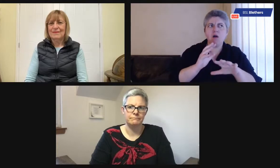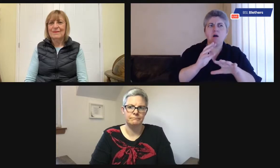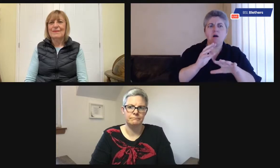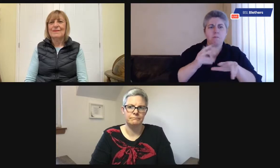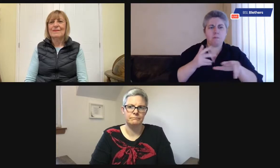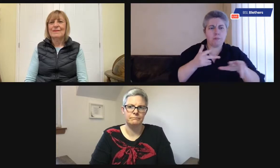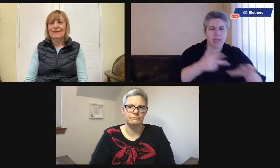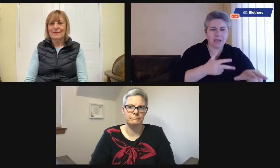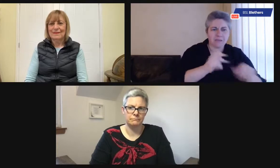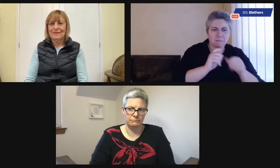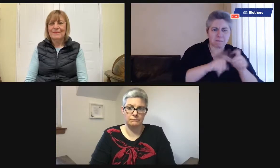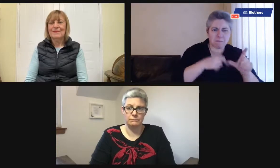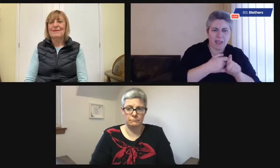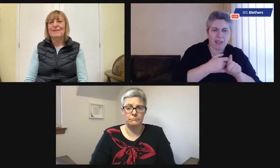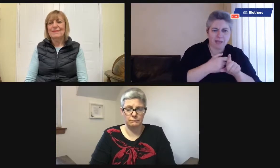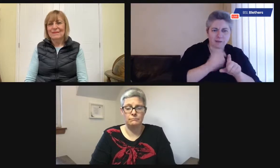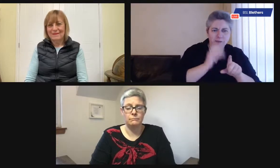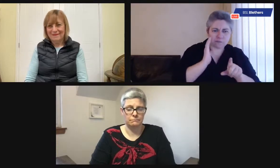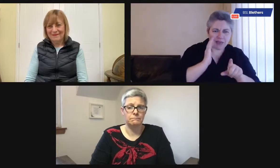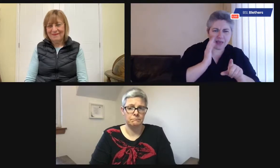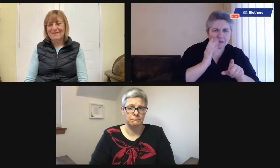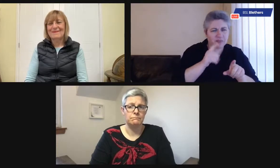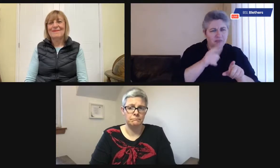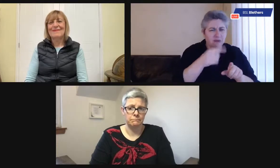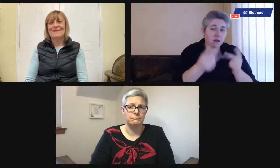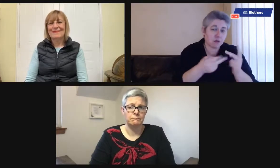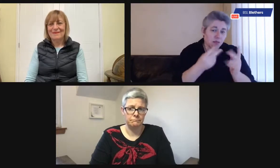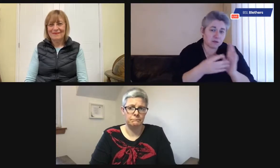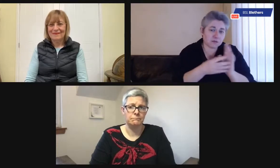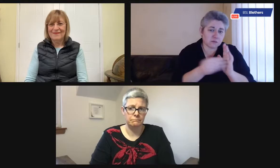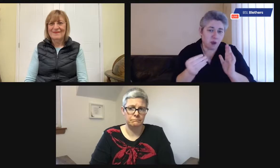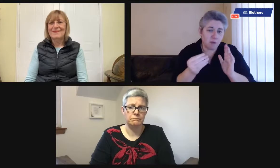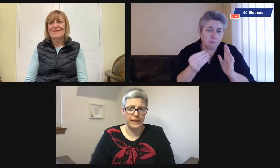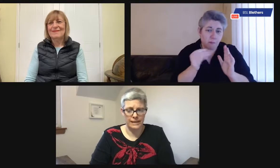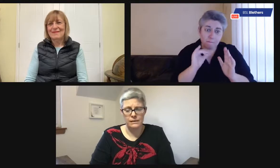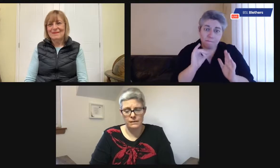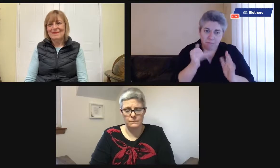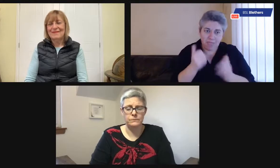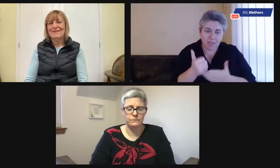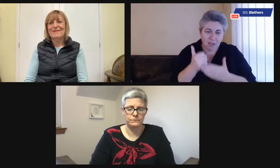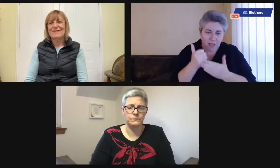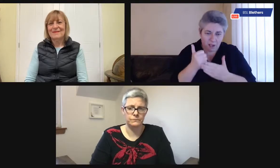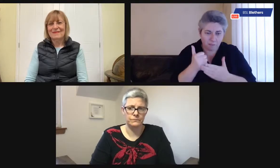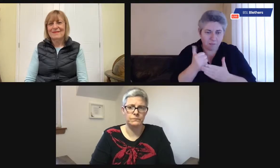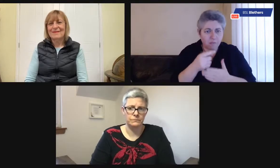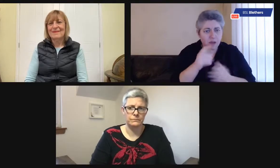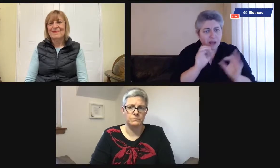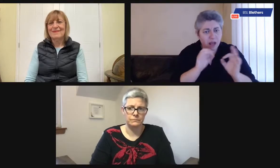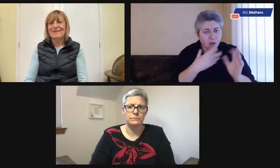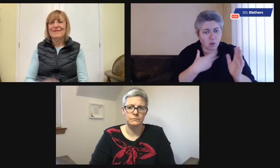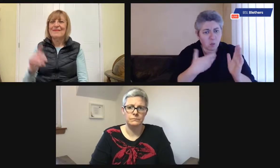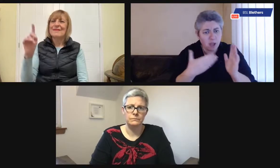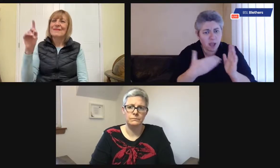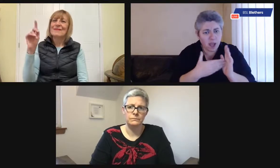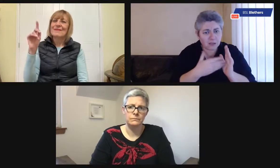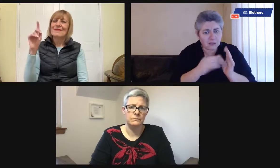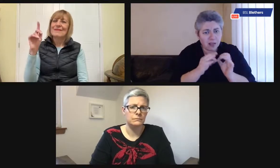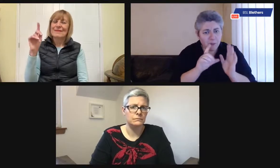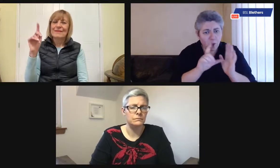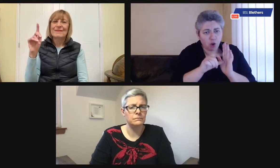indicator, visual indicator on the clock can really help, like you're still supposed to be in bed. And that can be really useful.